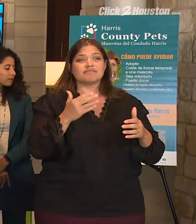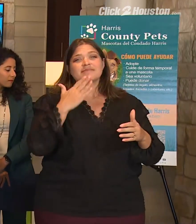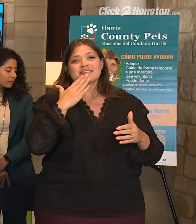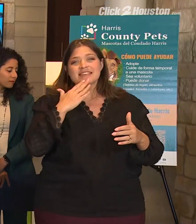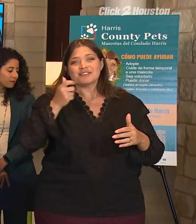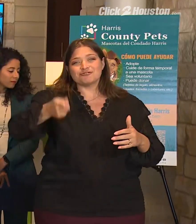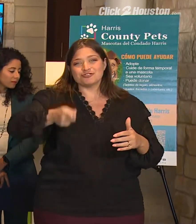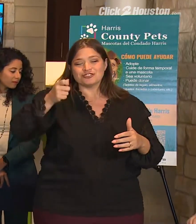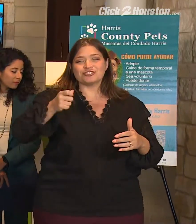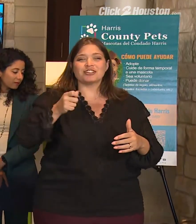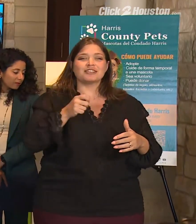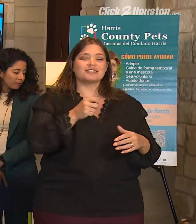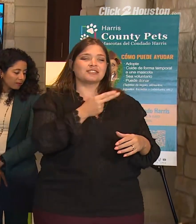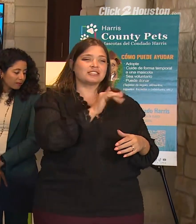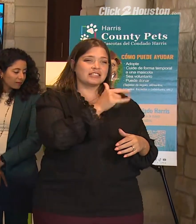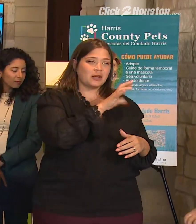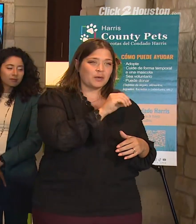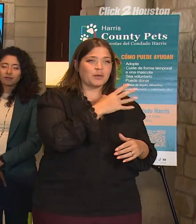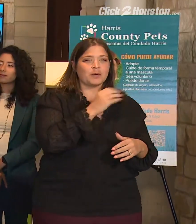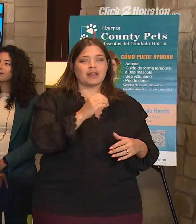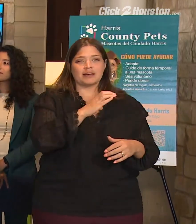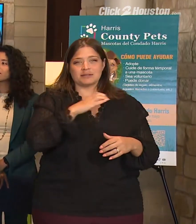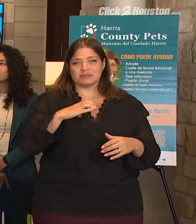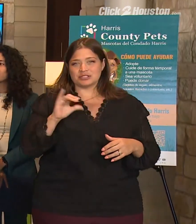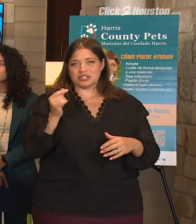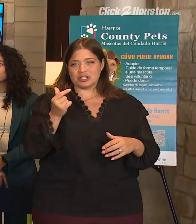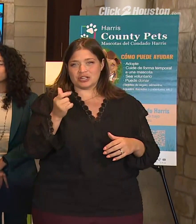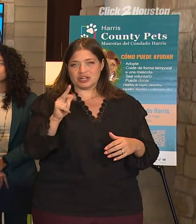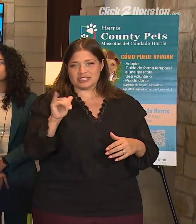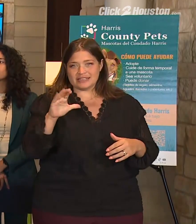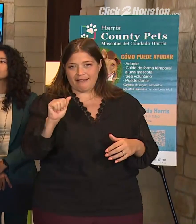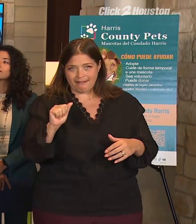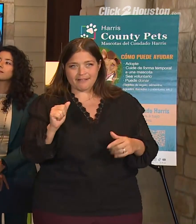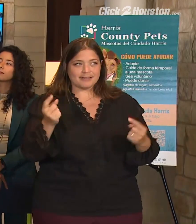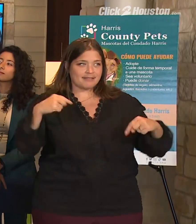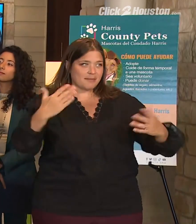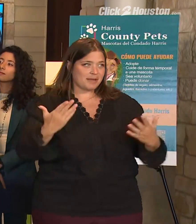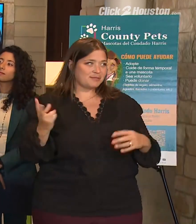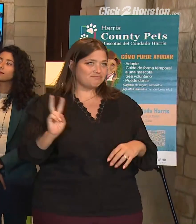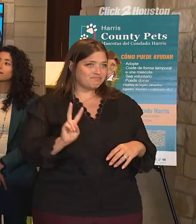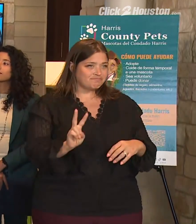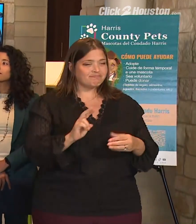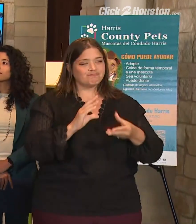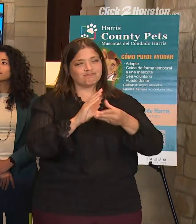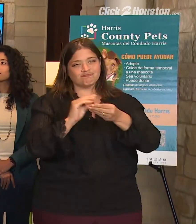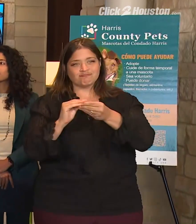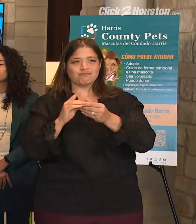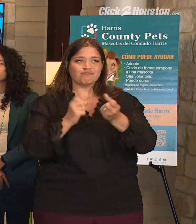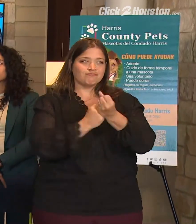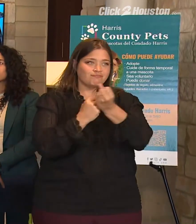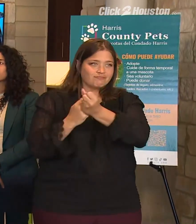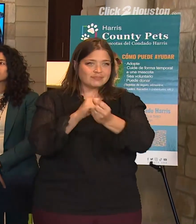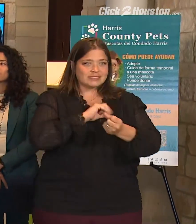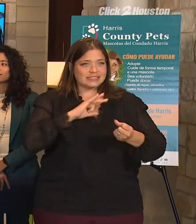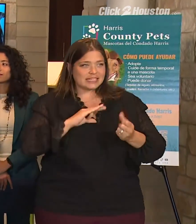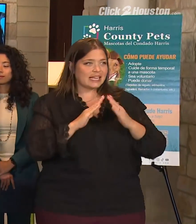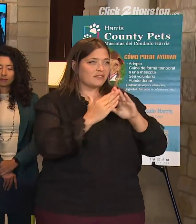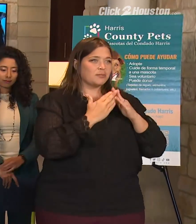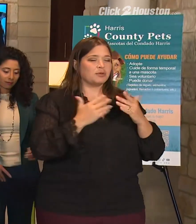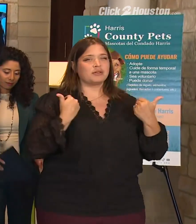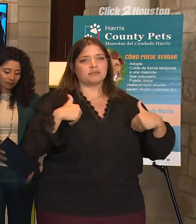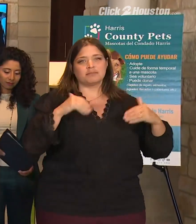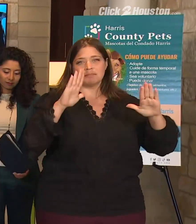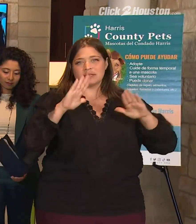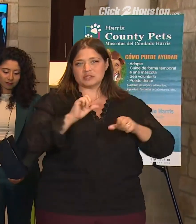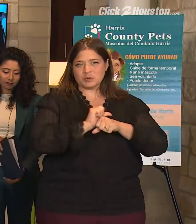Judge Hidalgo and Commissioner Garcia for coming down here, you know, just expressing their gratitude towards the staff and the community and all the good work